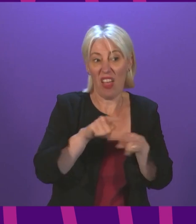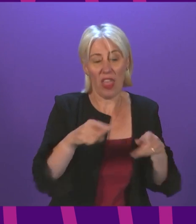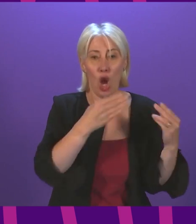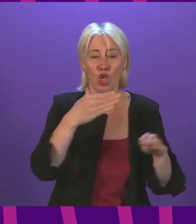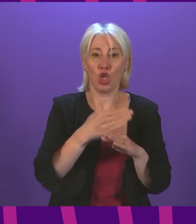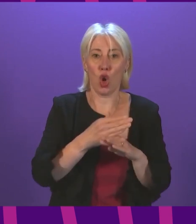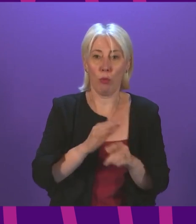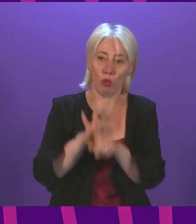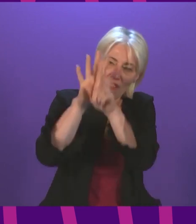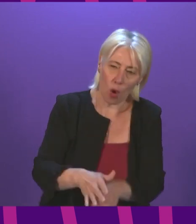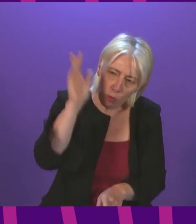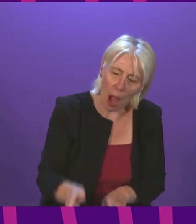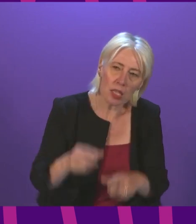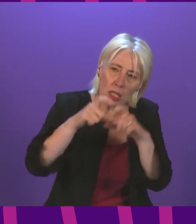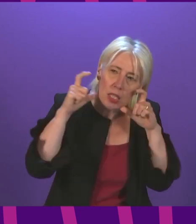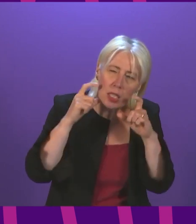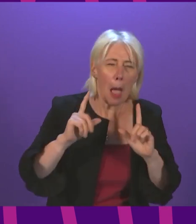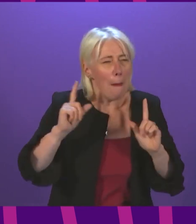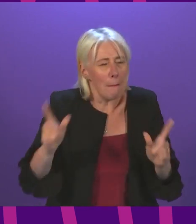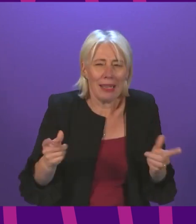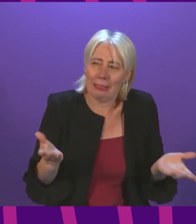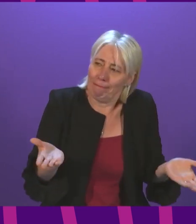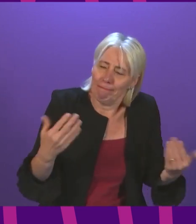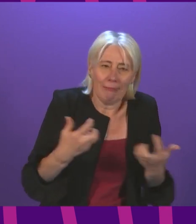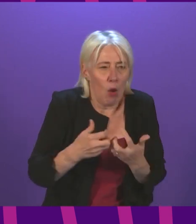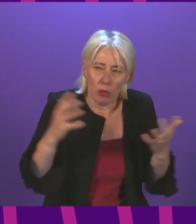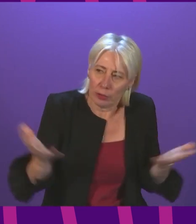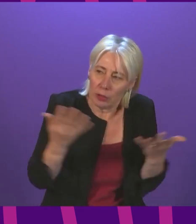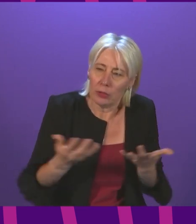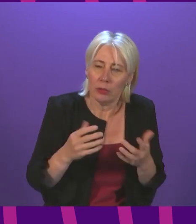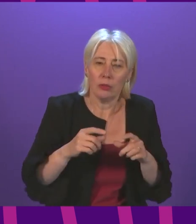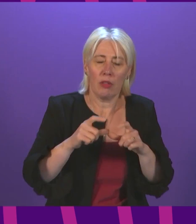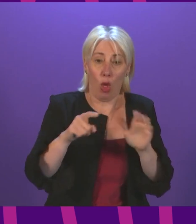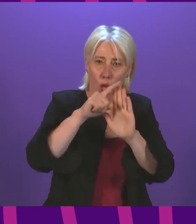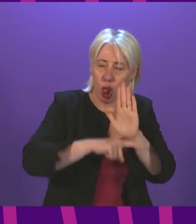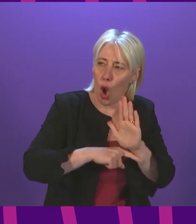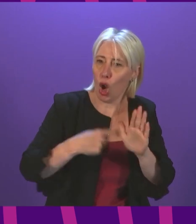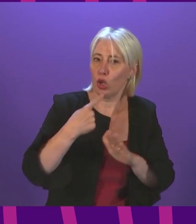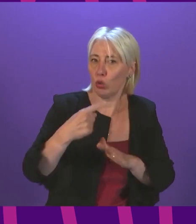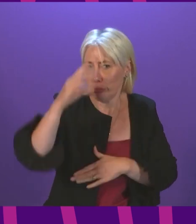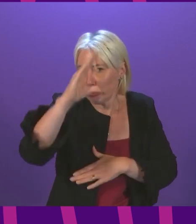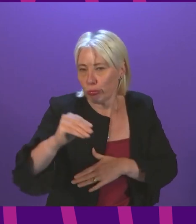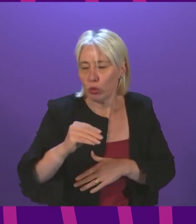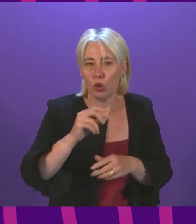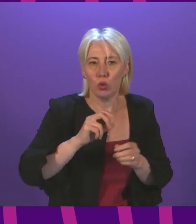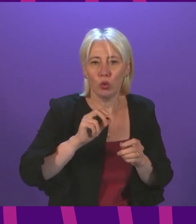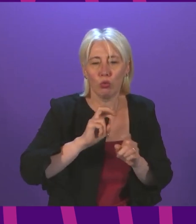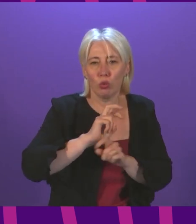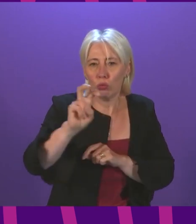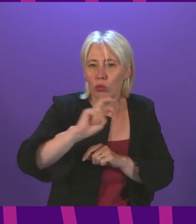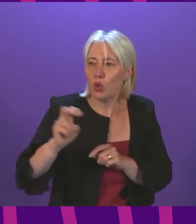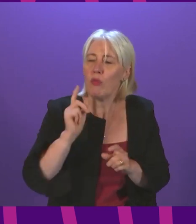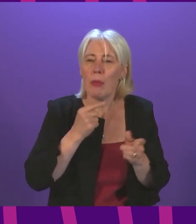to make the ferry passengers including particularly perhaps visitors aware of what the law is first minister the recent